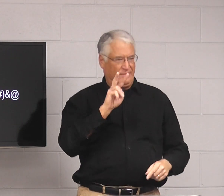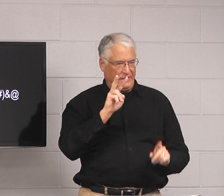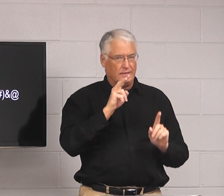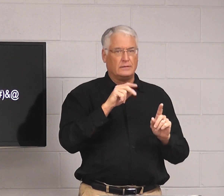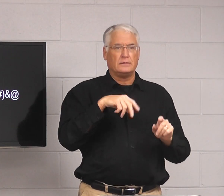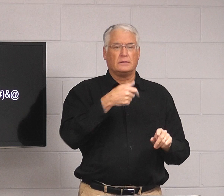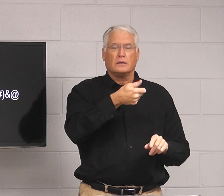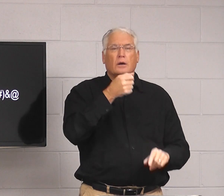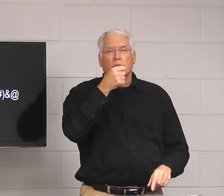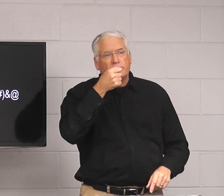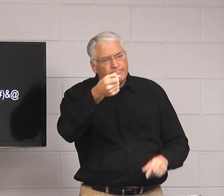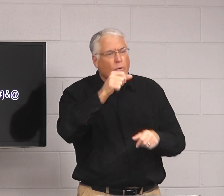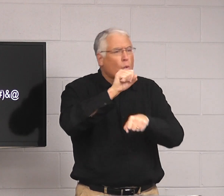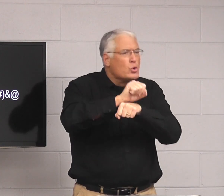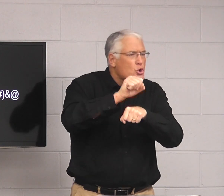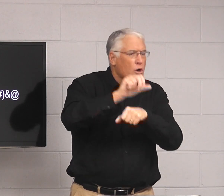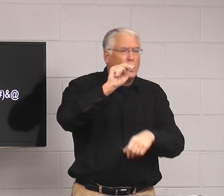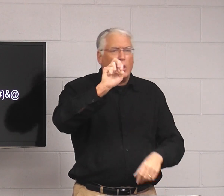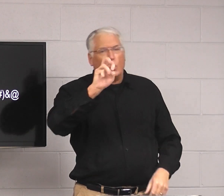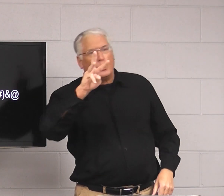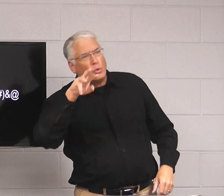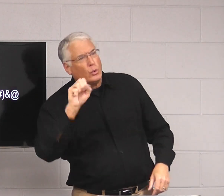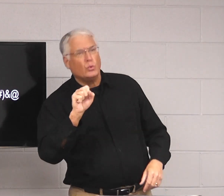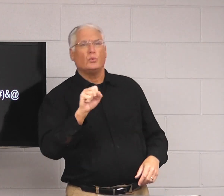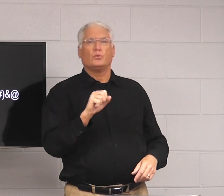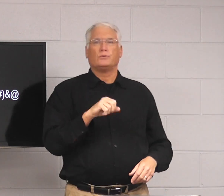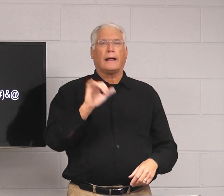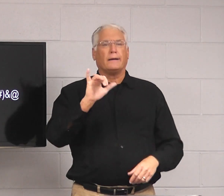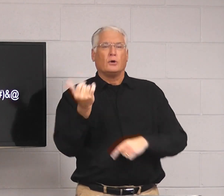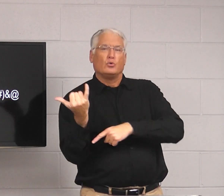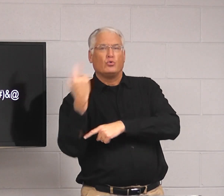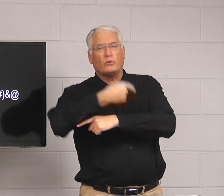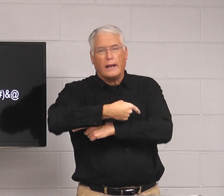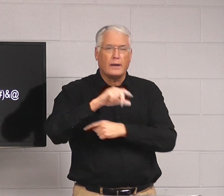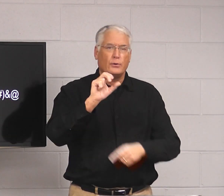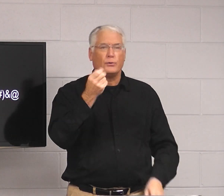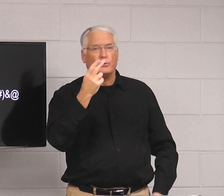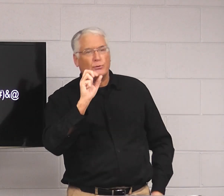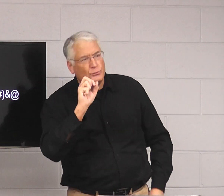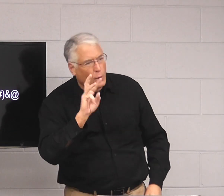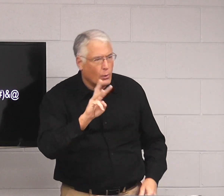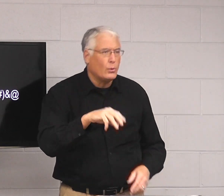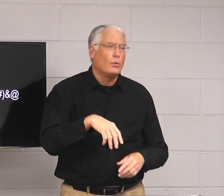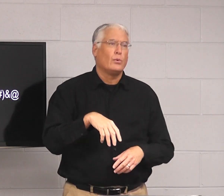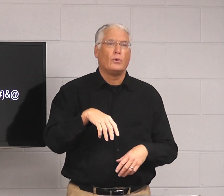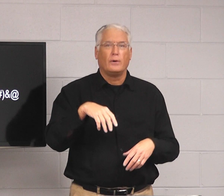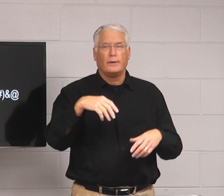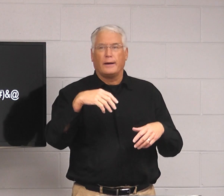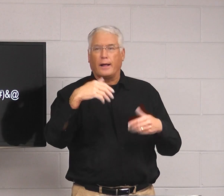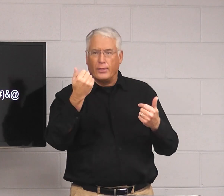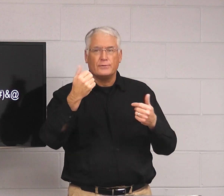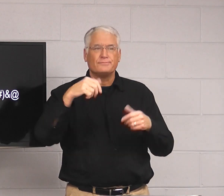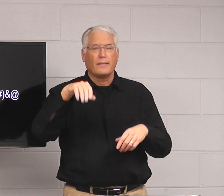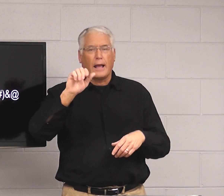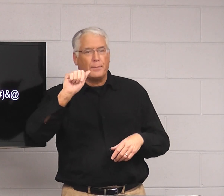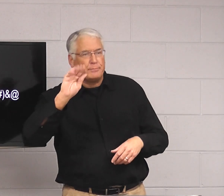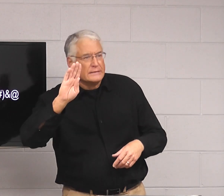The point is, on TV, you know, when you see the news workers, like, today, the news today,